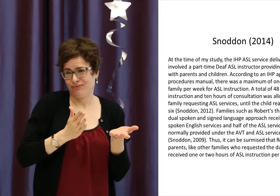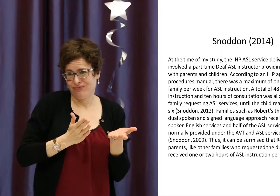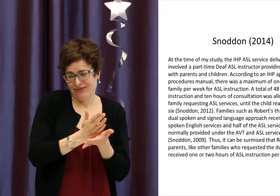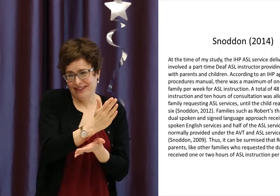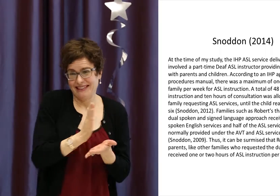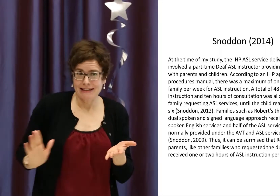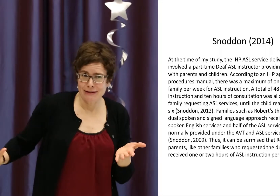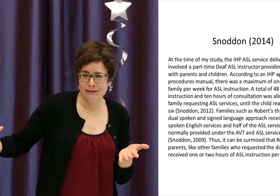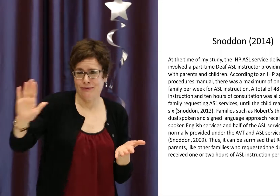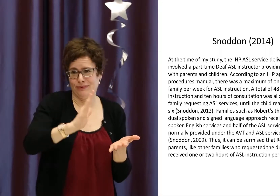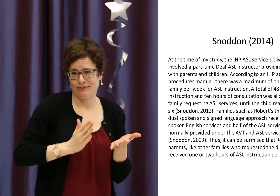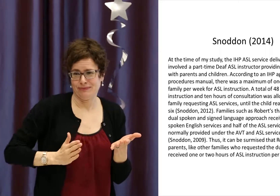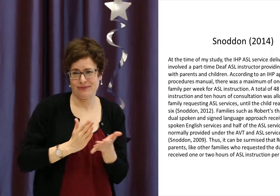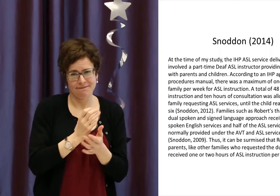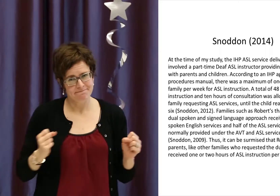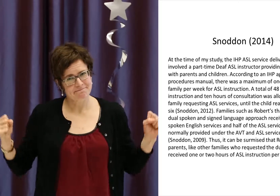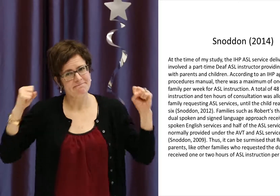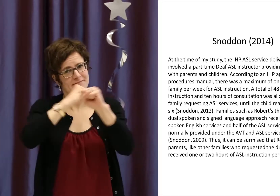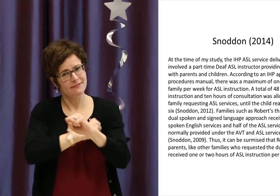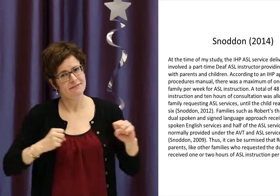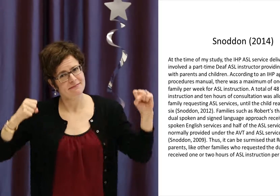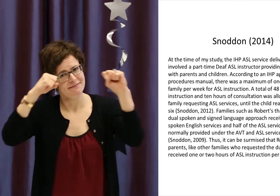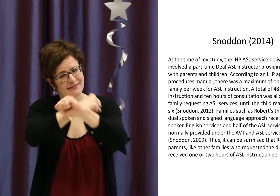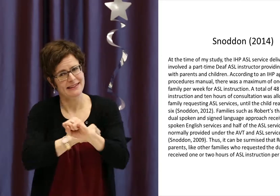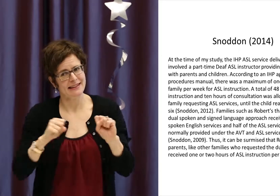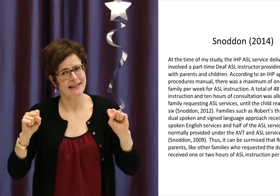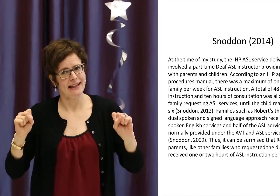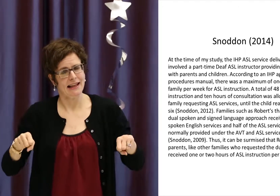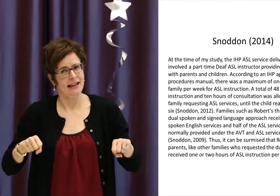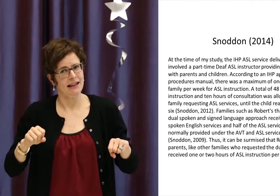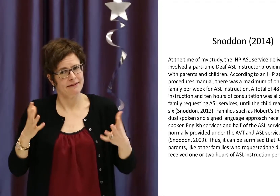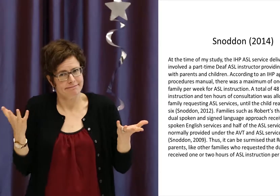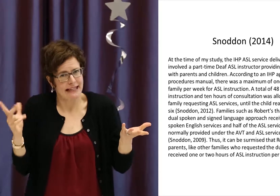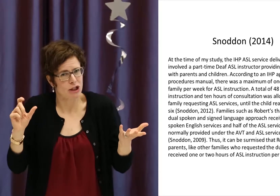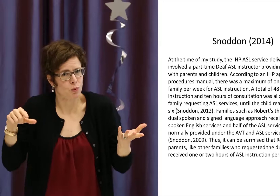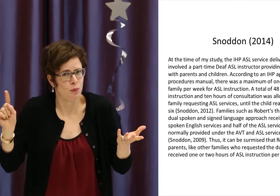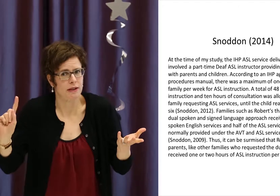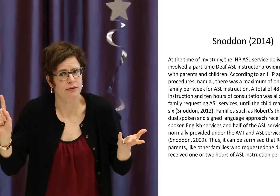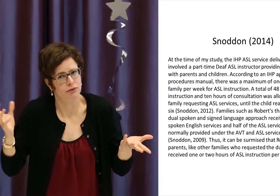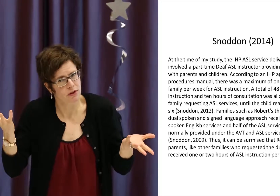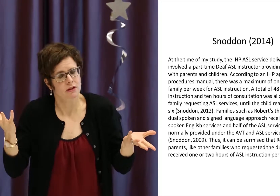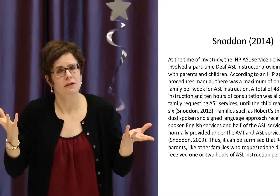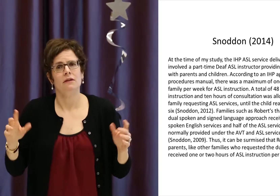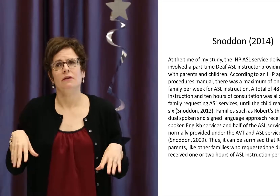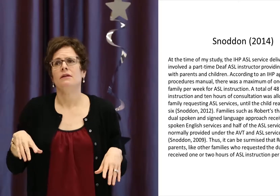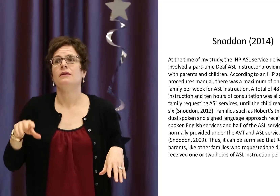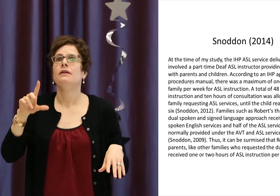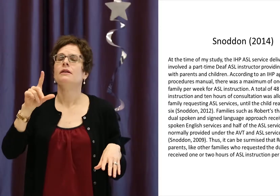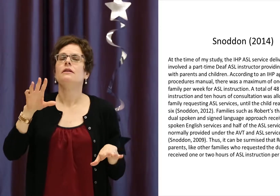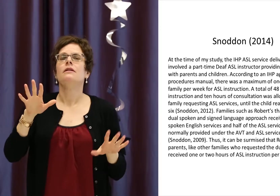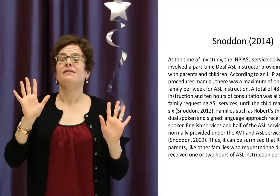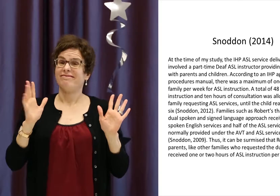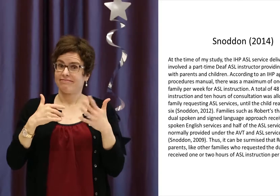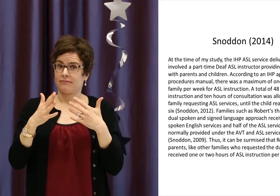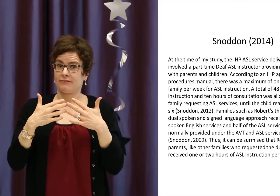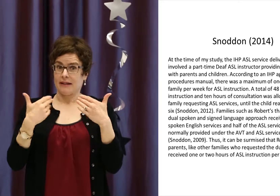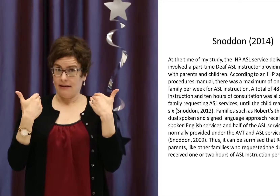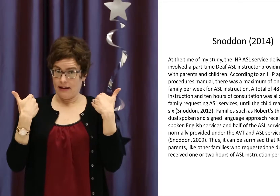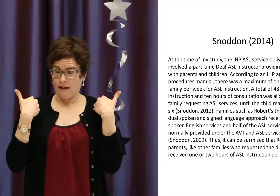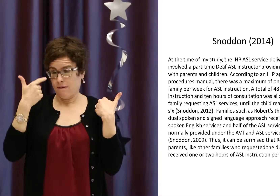should be LSQ services available as well. Just to put it out there, is your right, if you'd like to receive LSQ services, you can fight and advocate